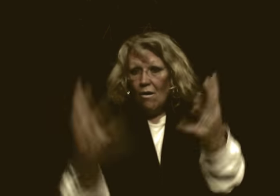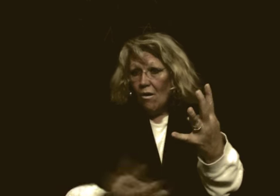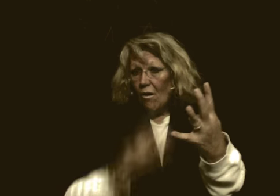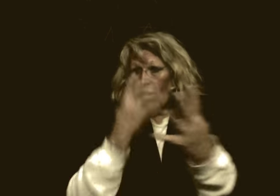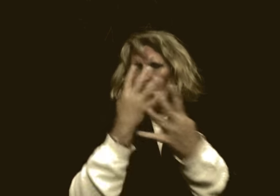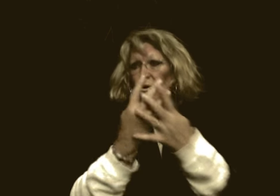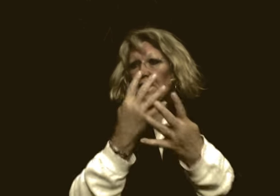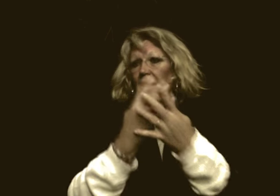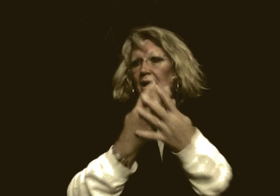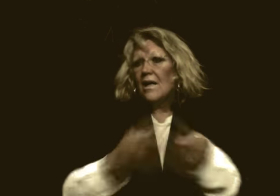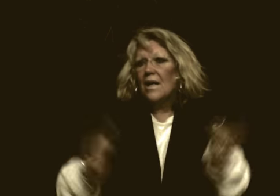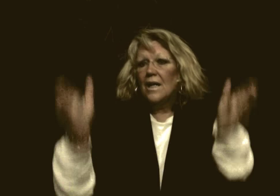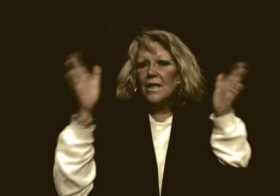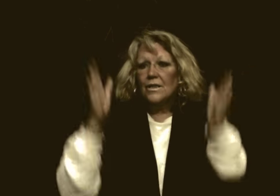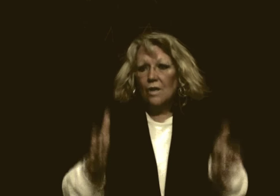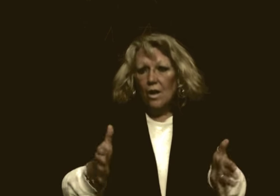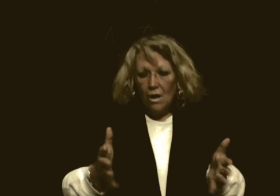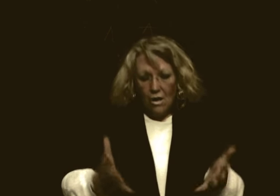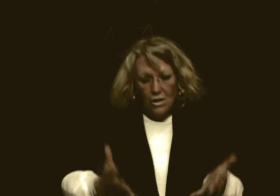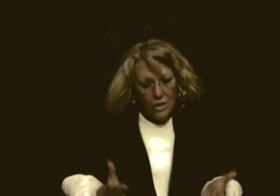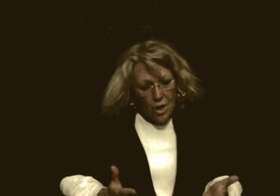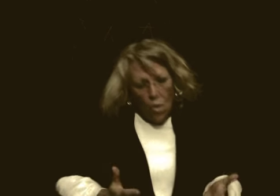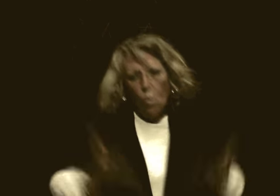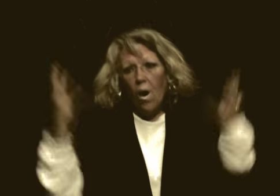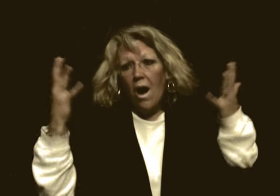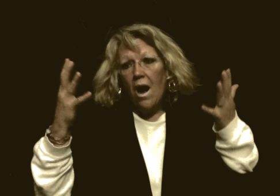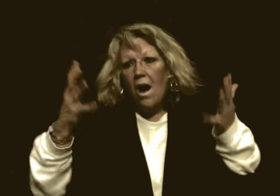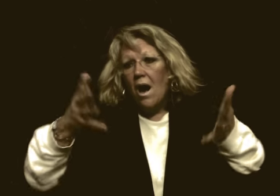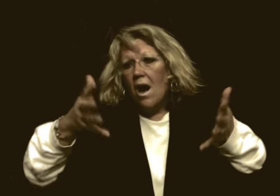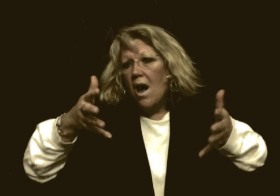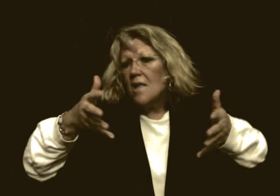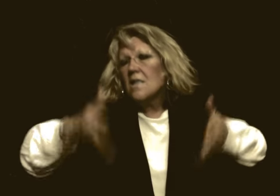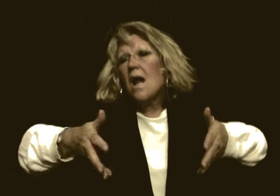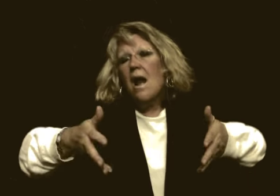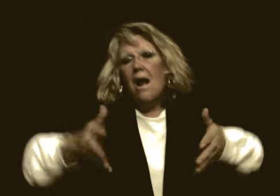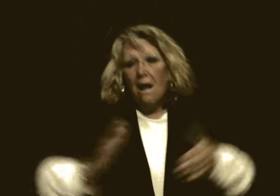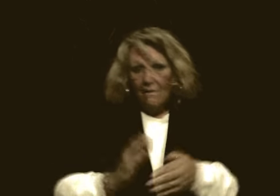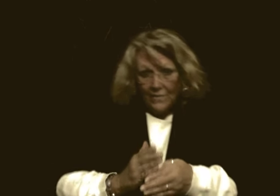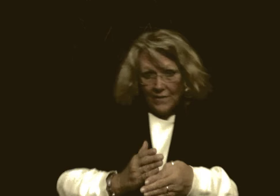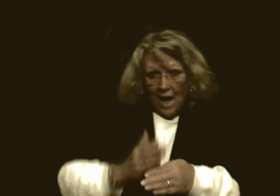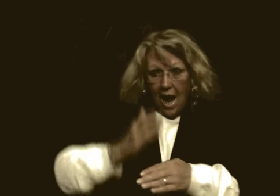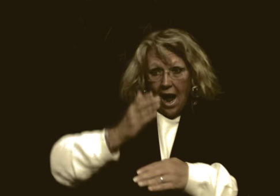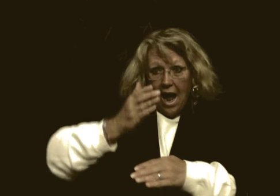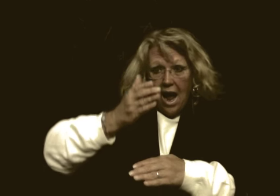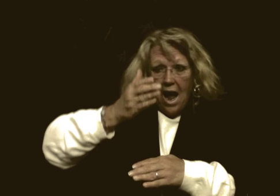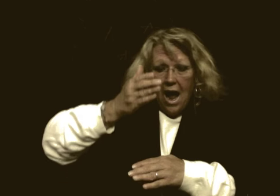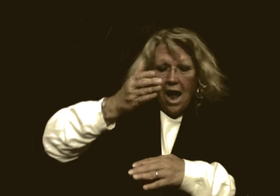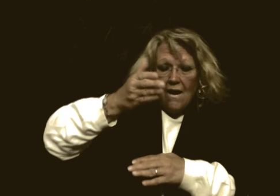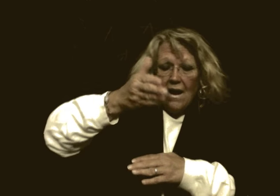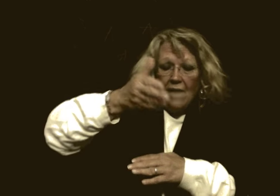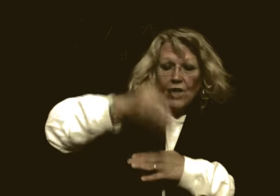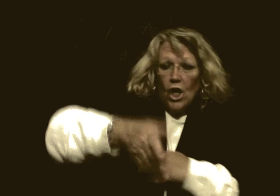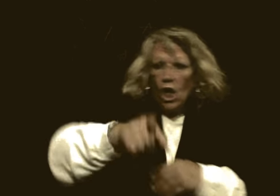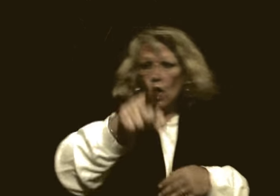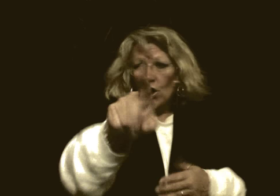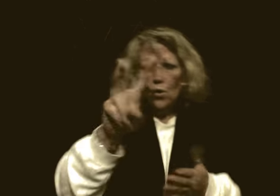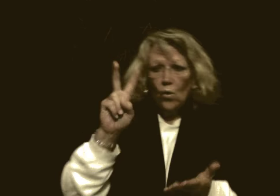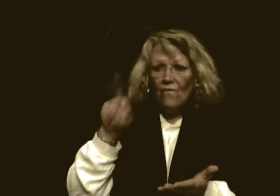falling, heart is falling Oh, I swear the